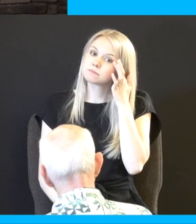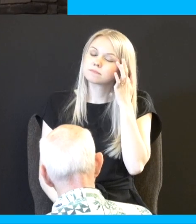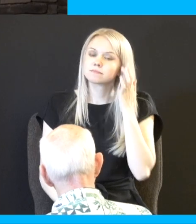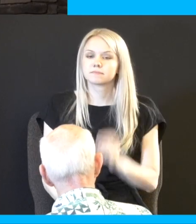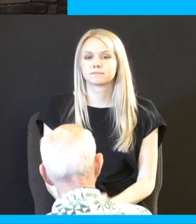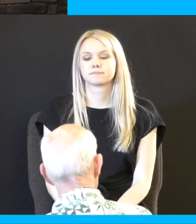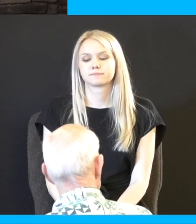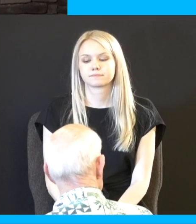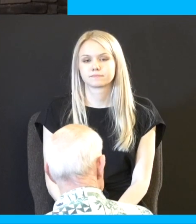it was common